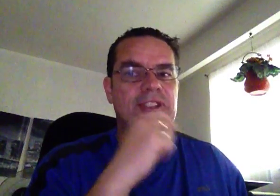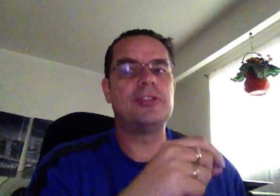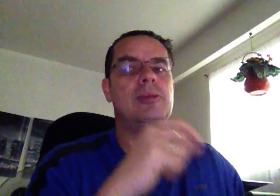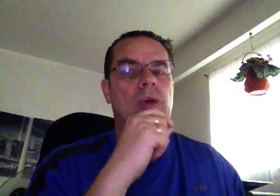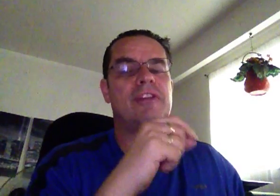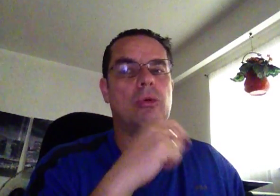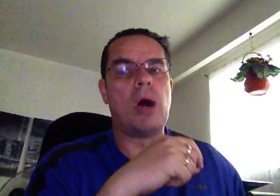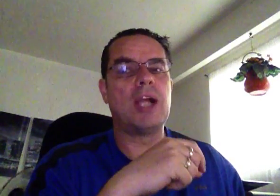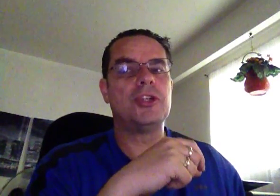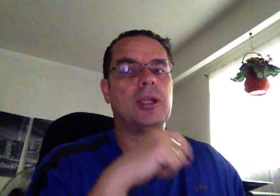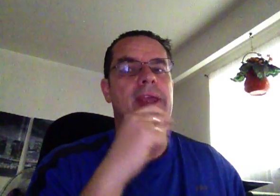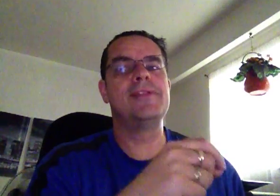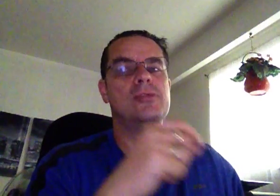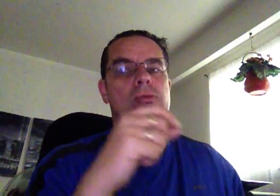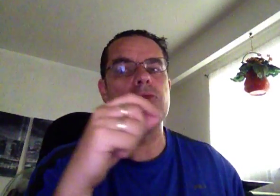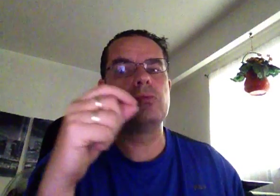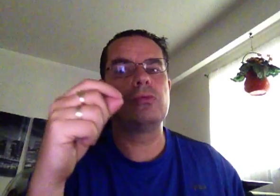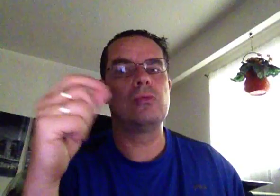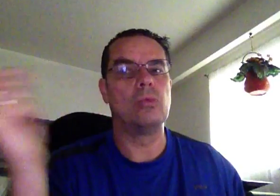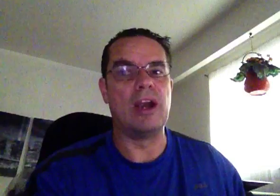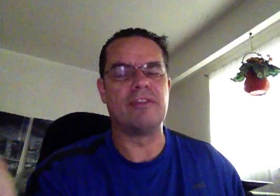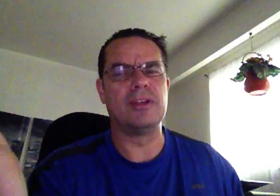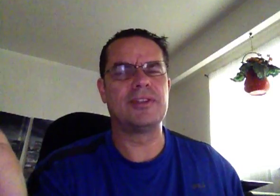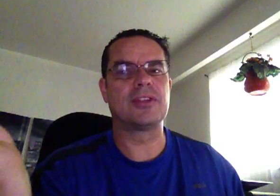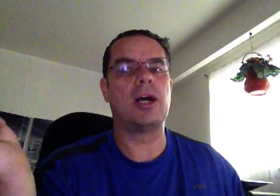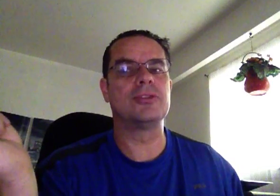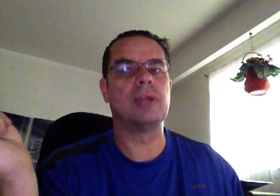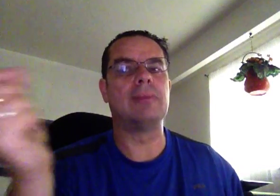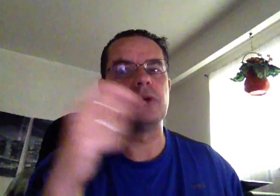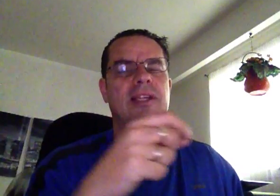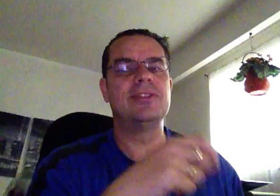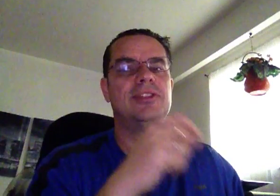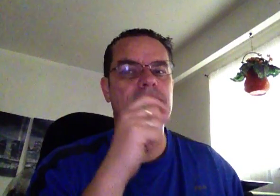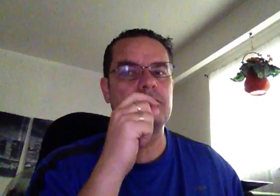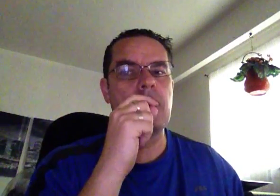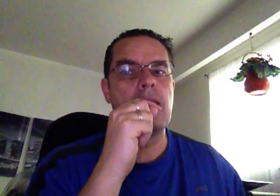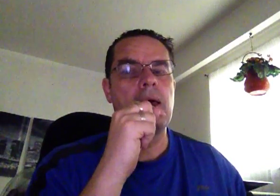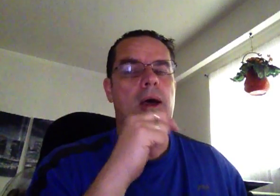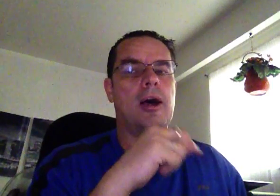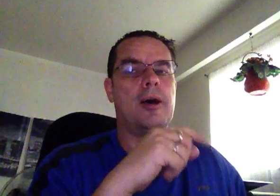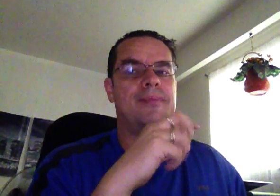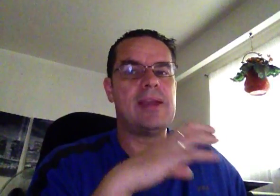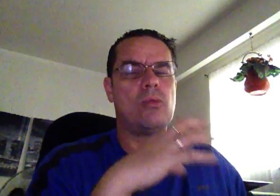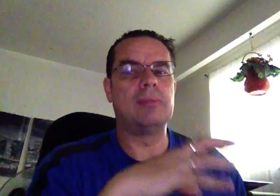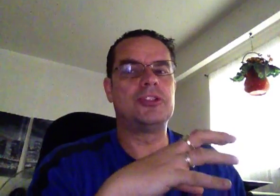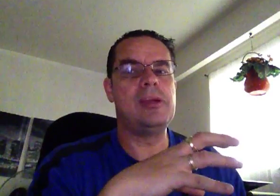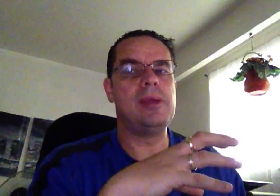stream whatever you're watching into wherever. It's a console app. So, I can easily take what I'm streaming